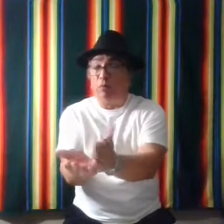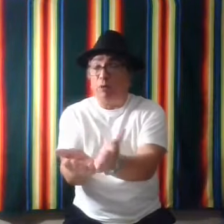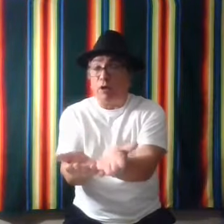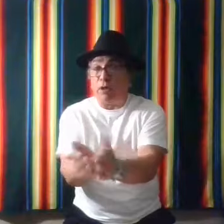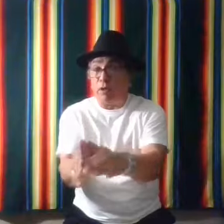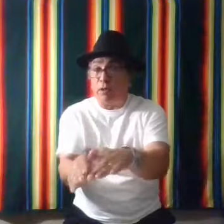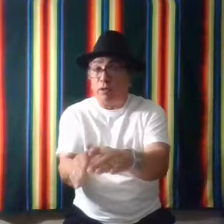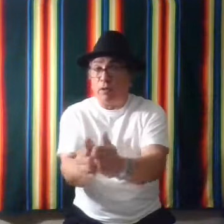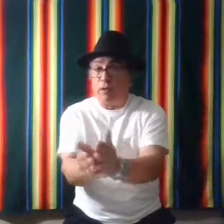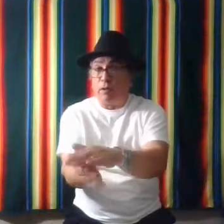book.